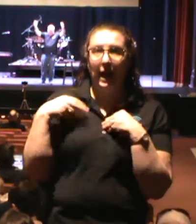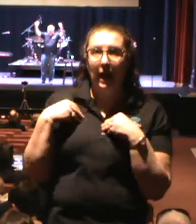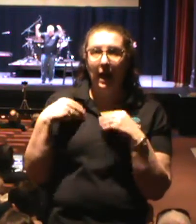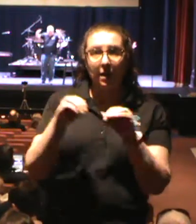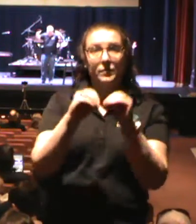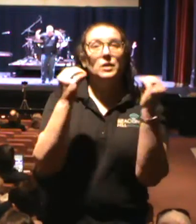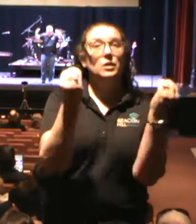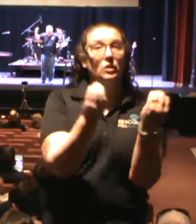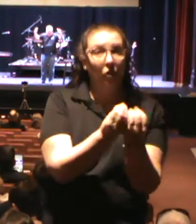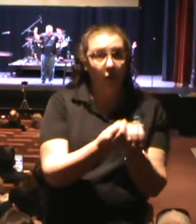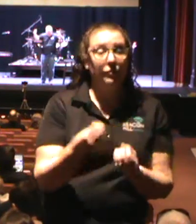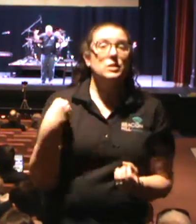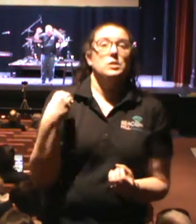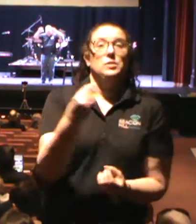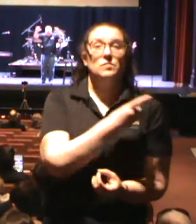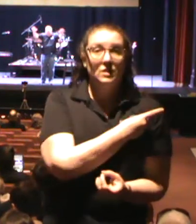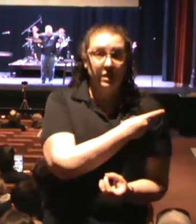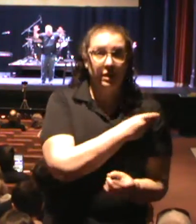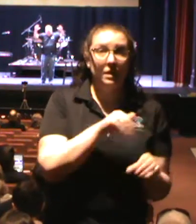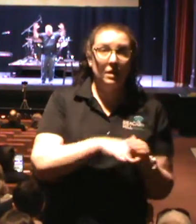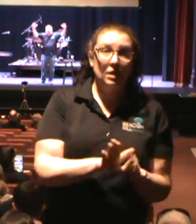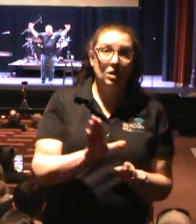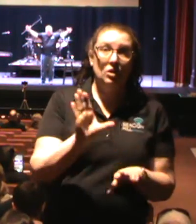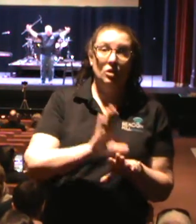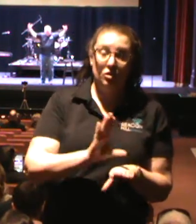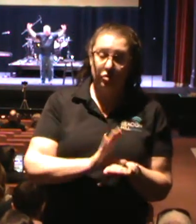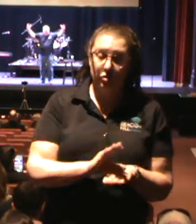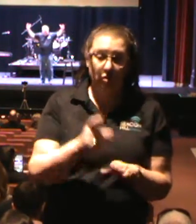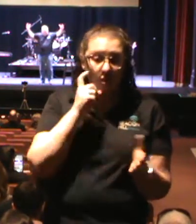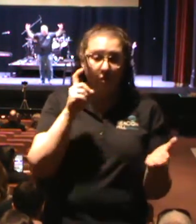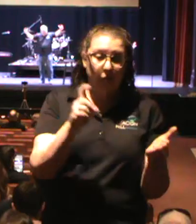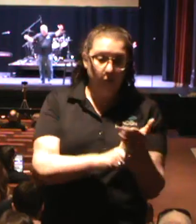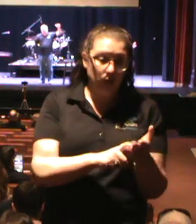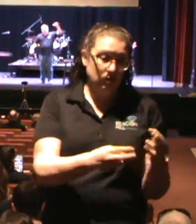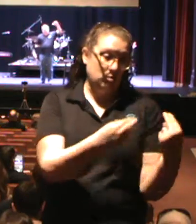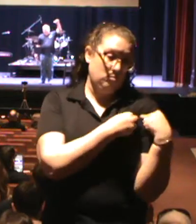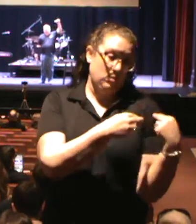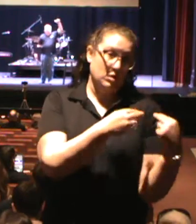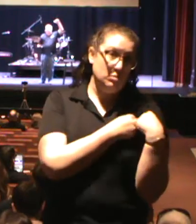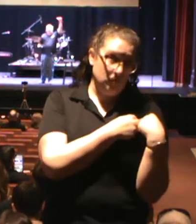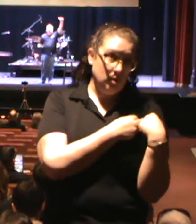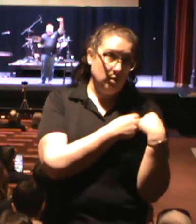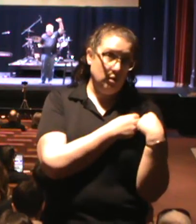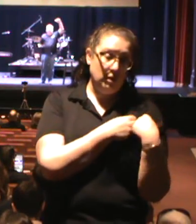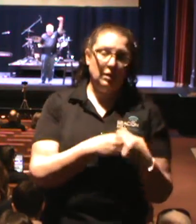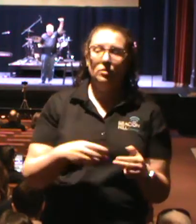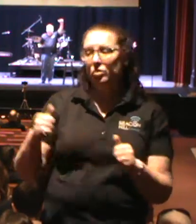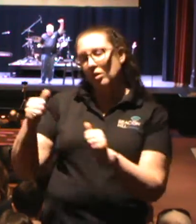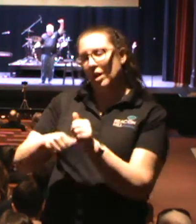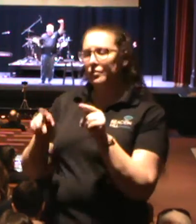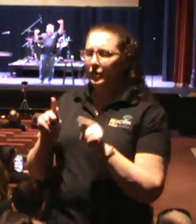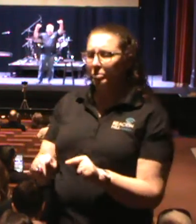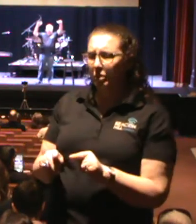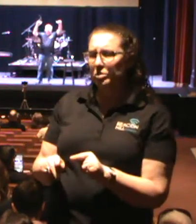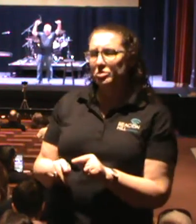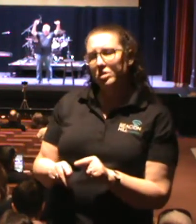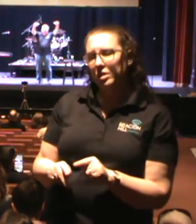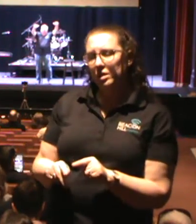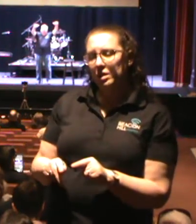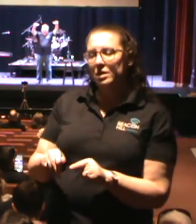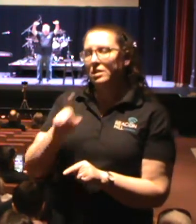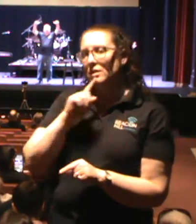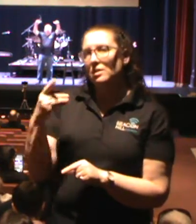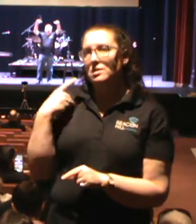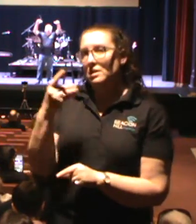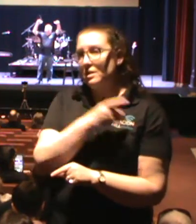office of deacon in the church. They're recognized as the responsibility of deacons. Everyone is a deacon in a general sense. Some are